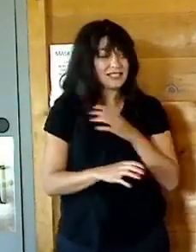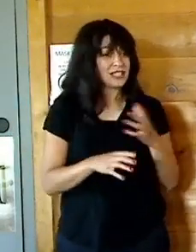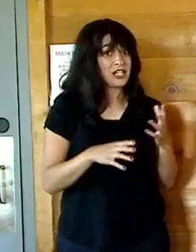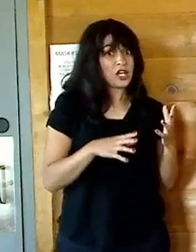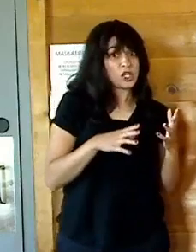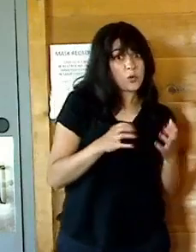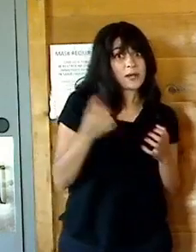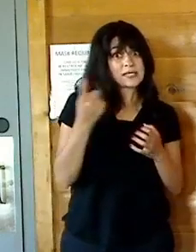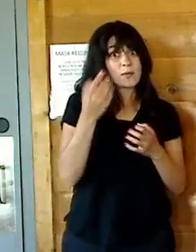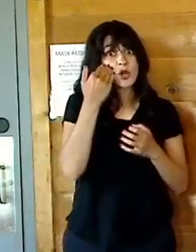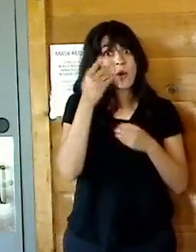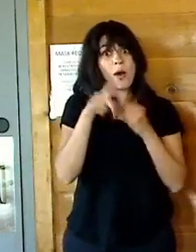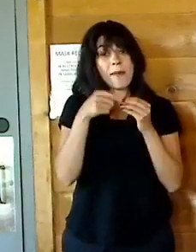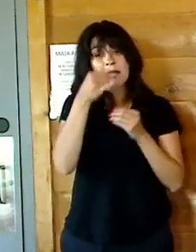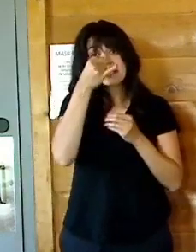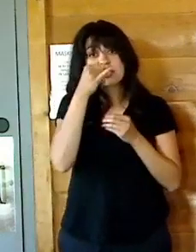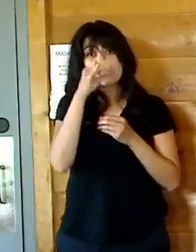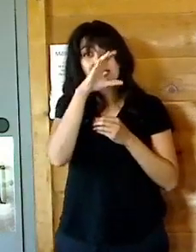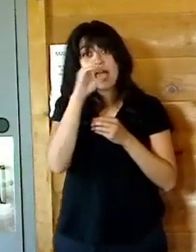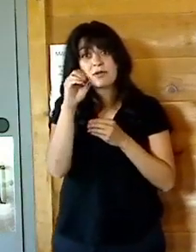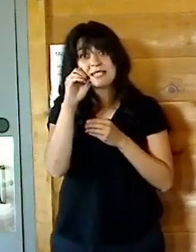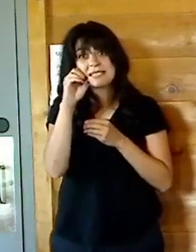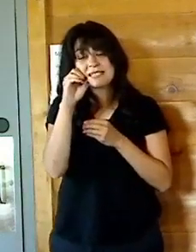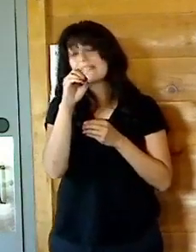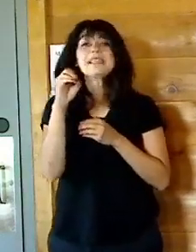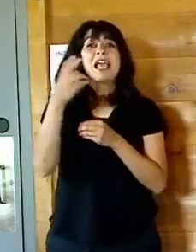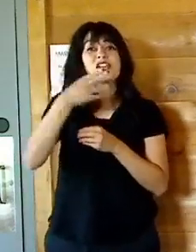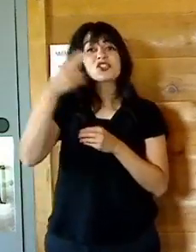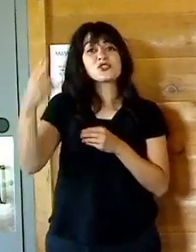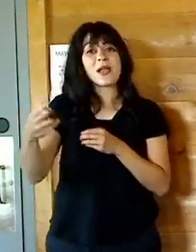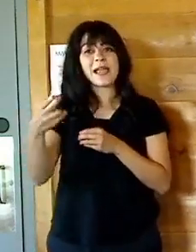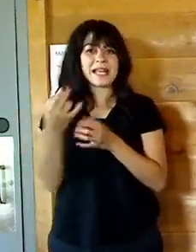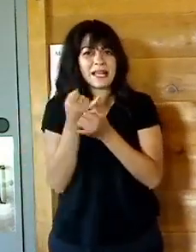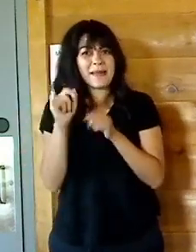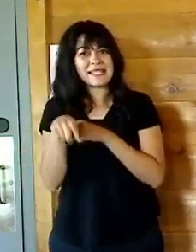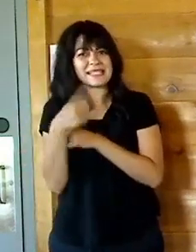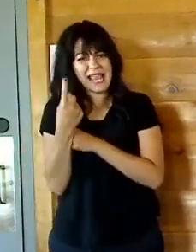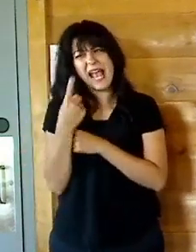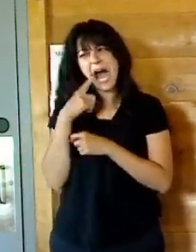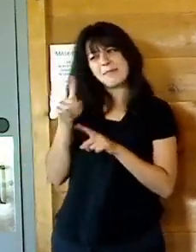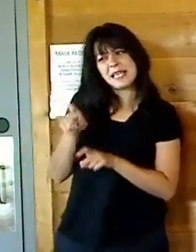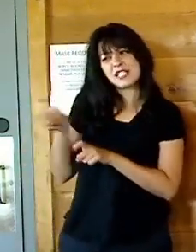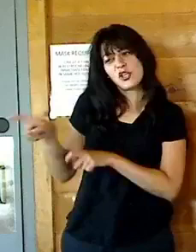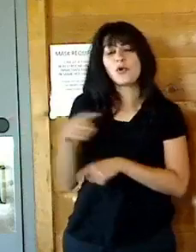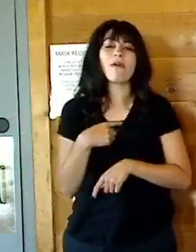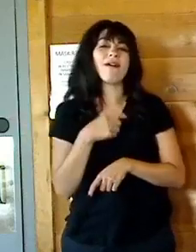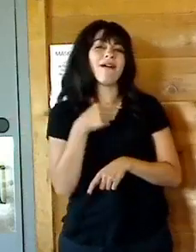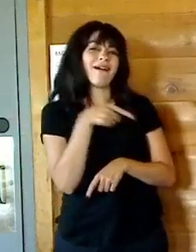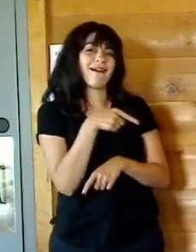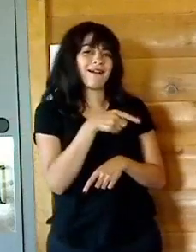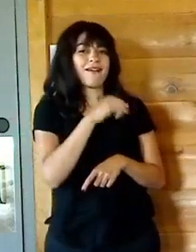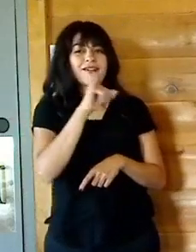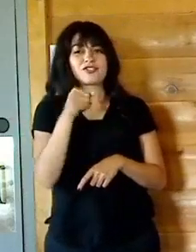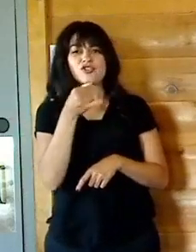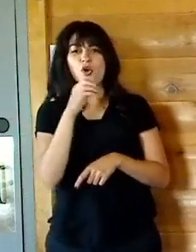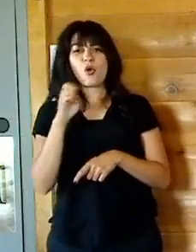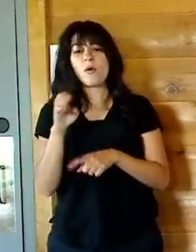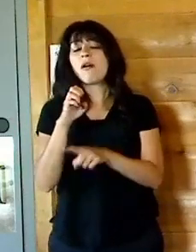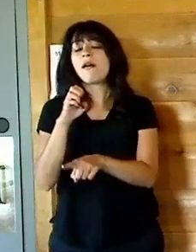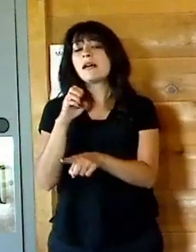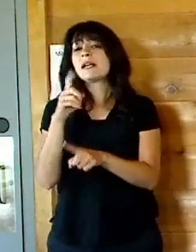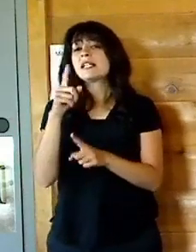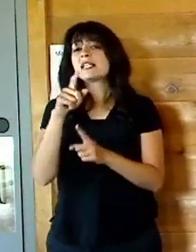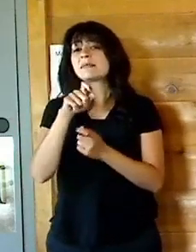somebody to know about Dutchess County's history on Independence Day, Joe? I mean... I'm testing you. Well, Dutchess County as a whole, specifically Southern